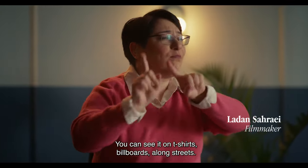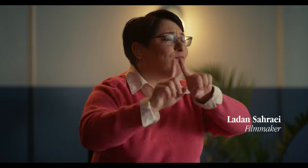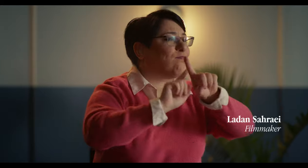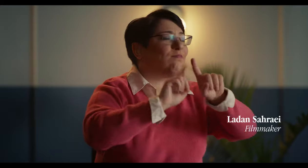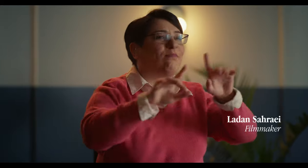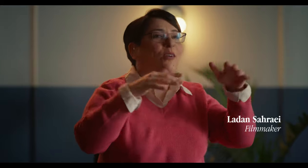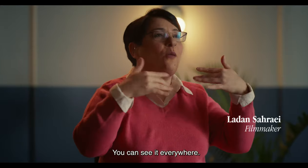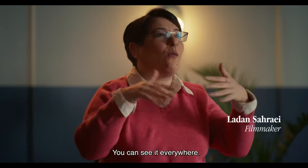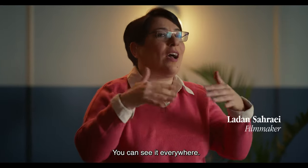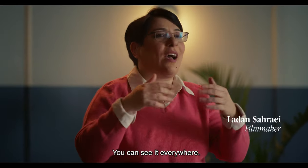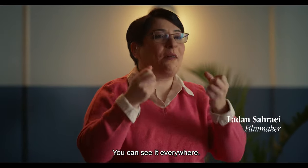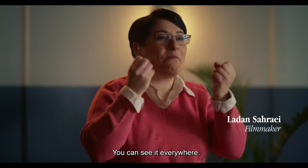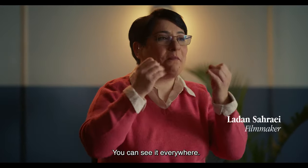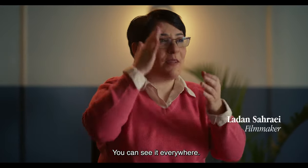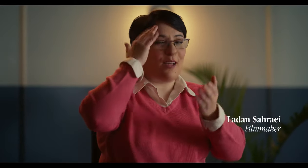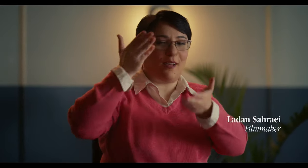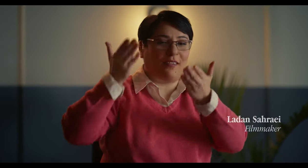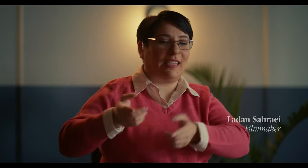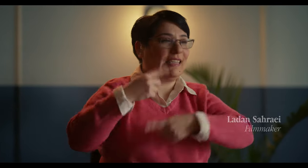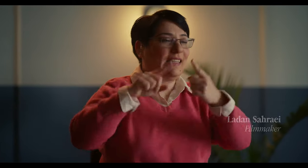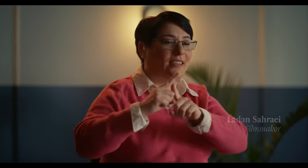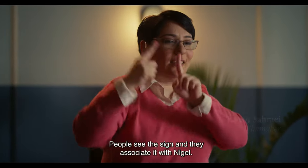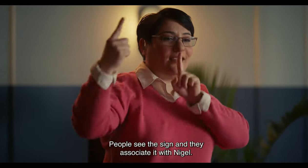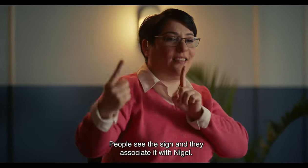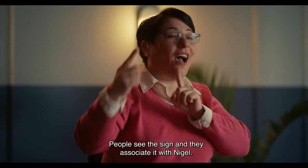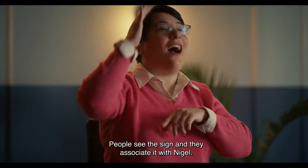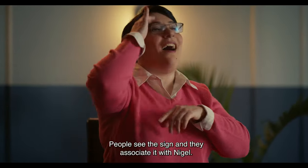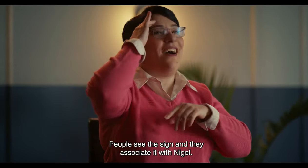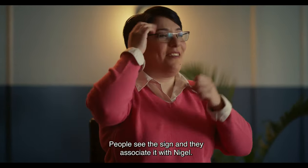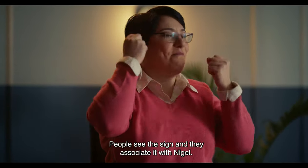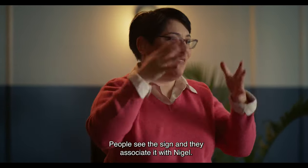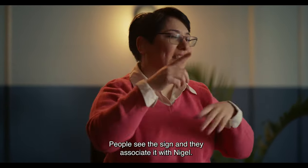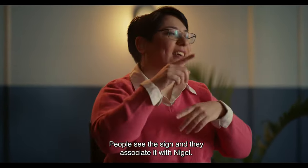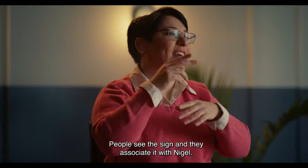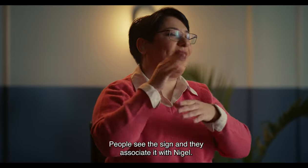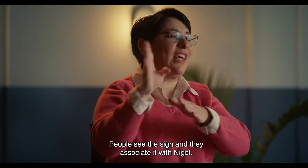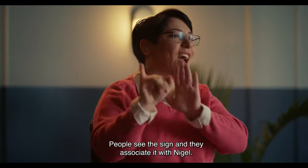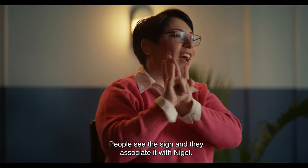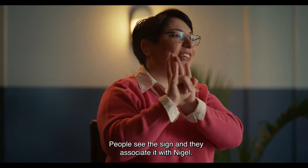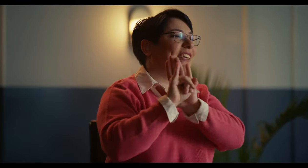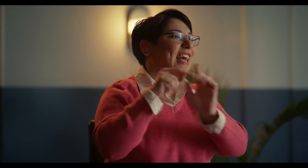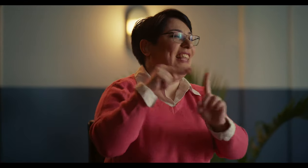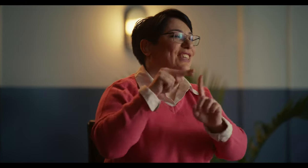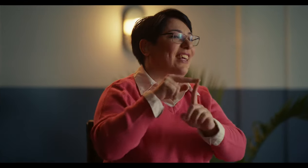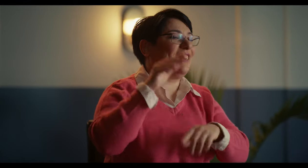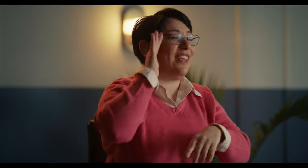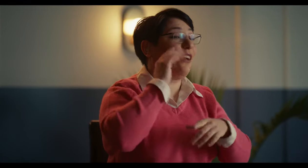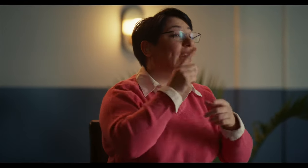along streets. You can see it everywhere. People see the sign, and they associate it with Nigel.